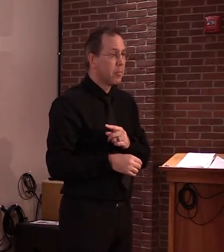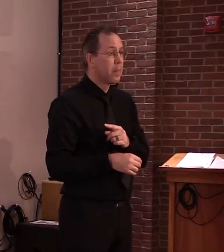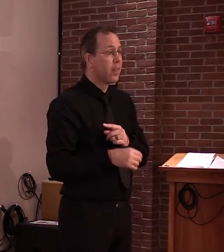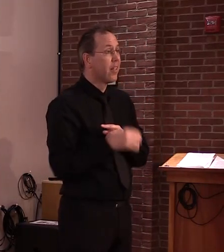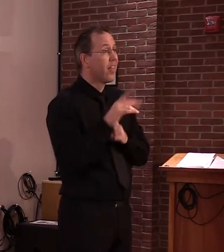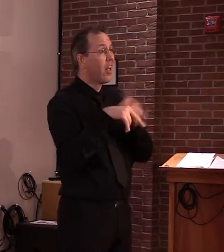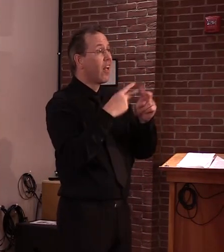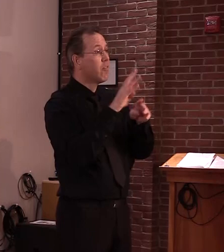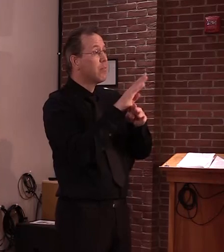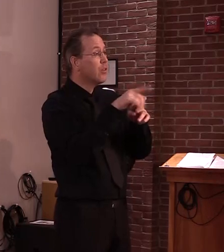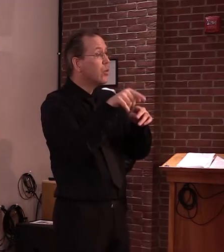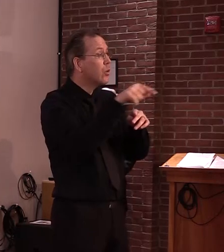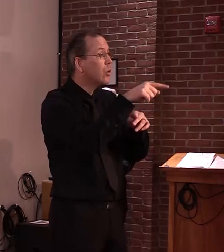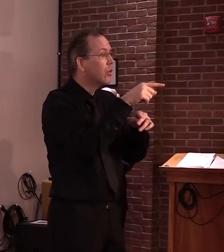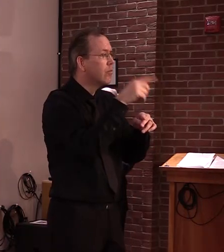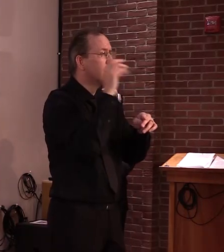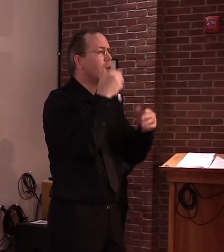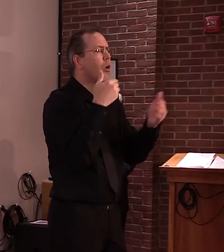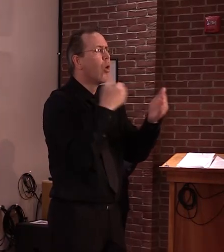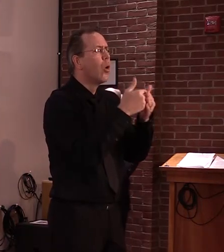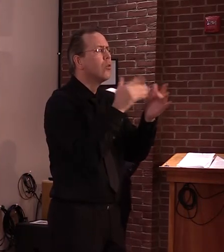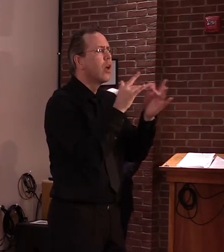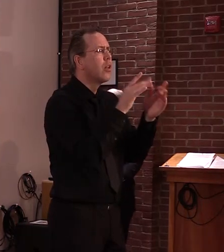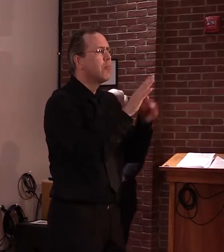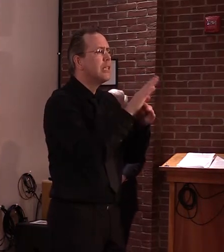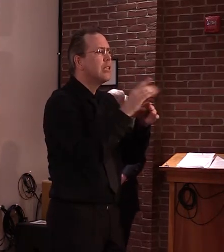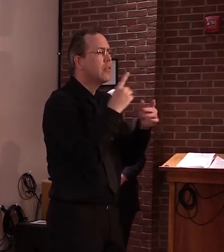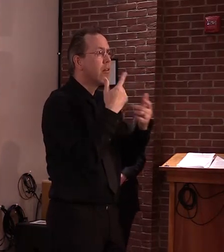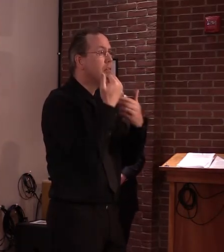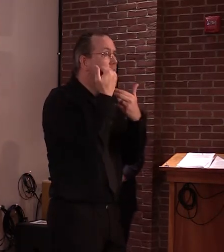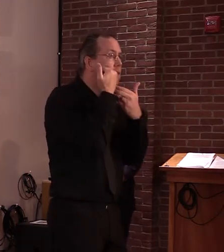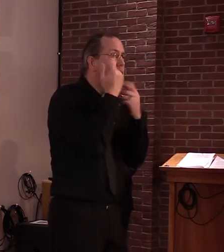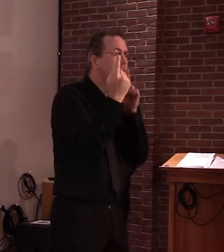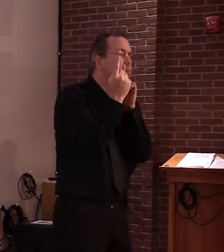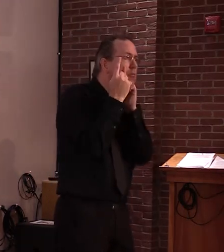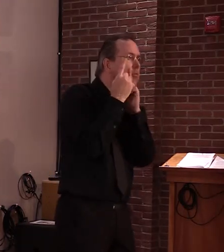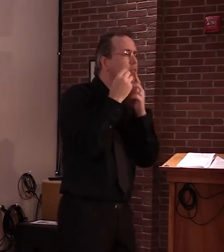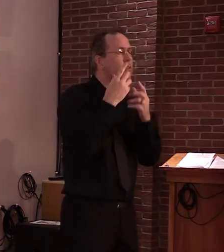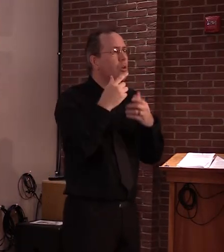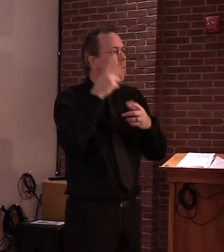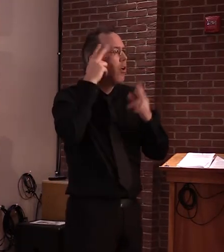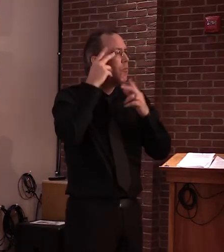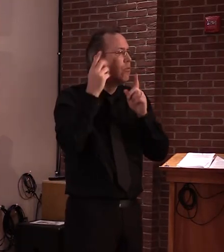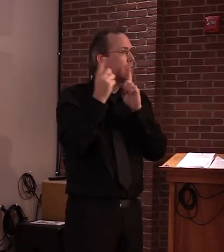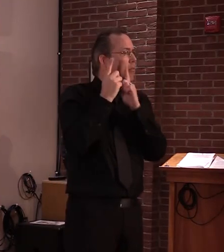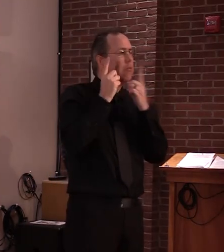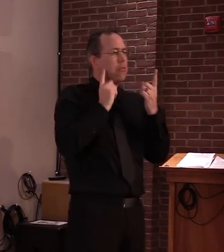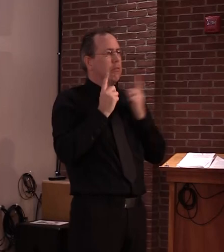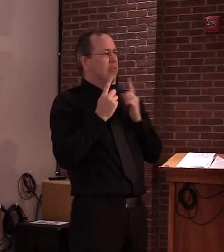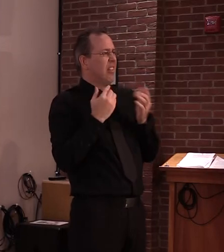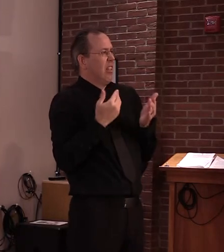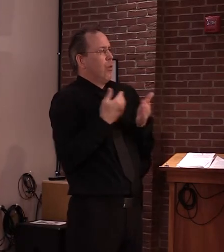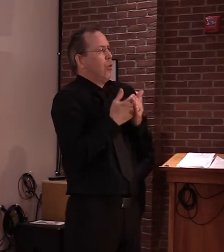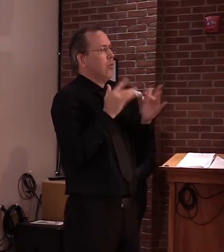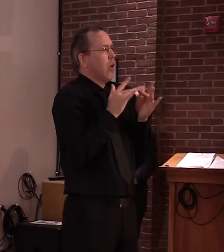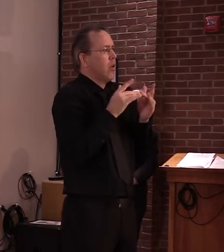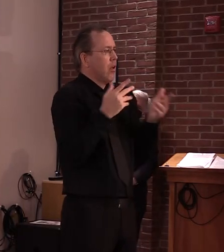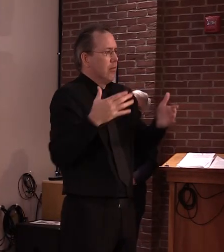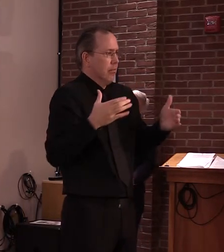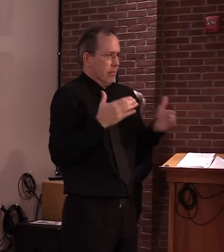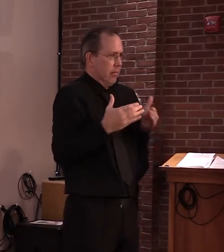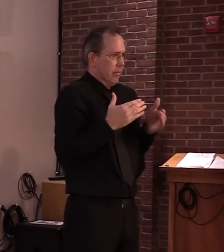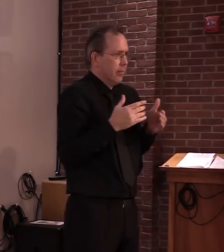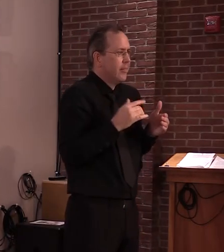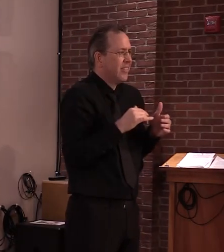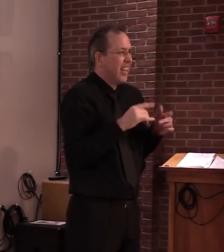circumstance. Uh, but having said that, all of the rules that we use for everywhere still go into effect, whether